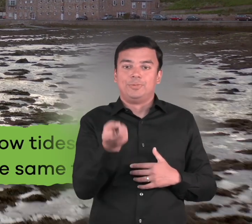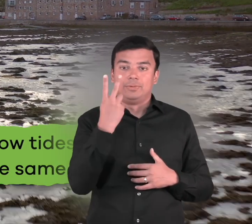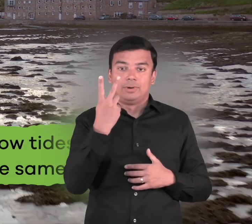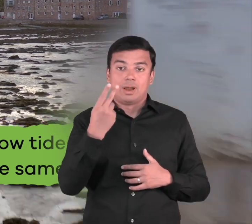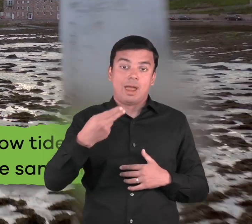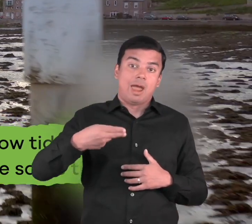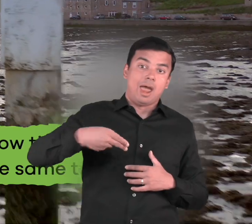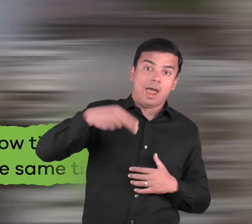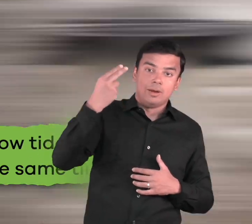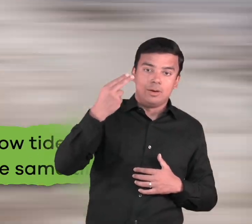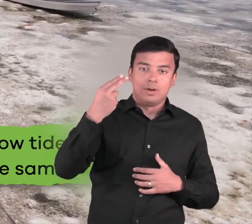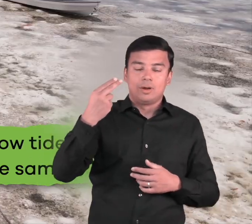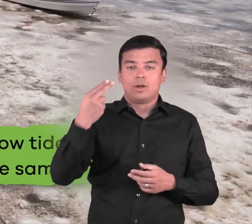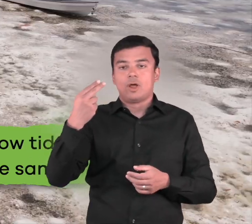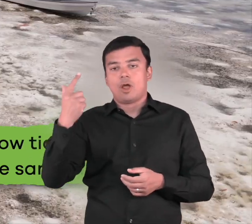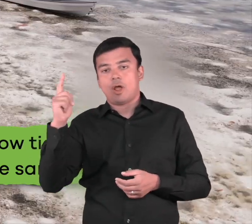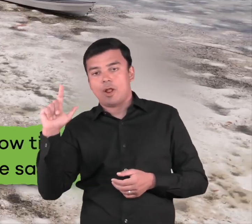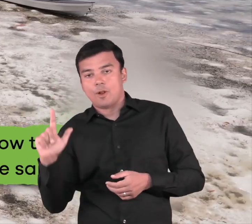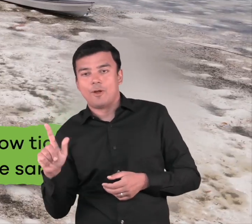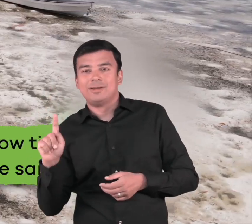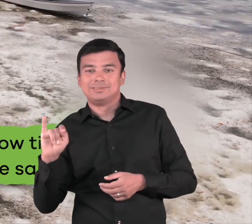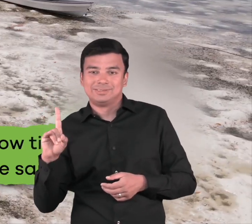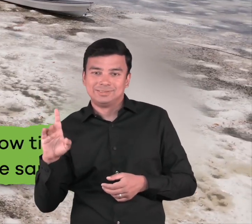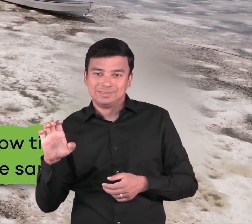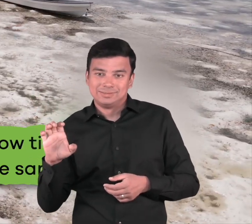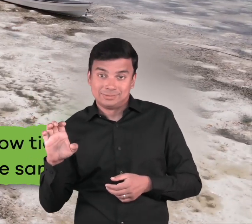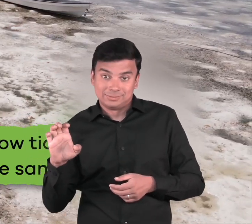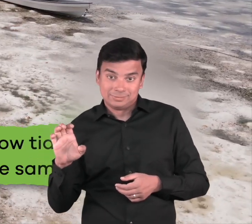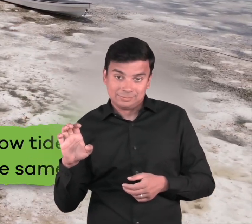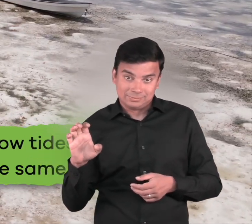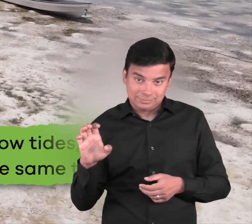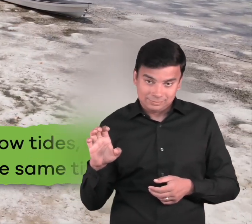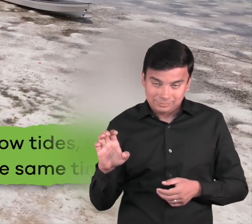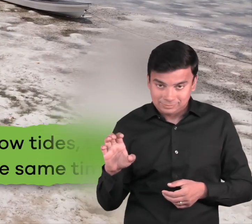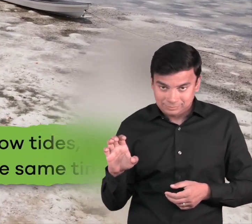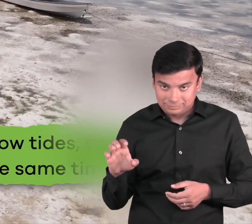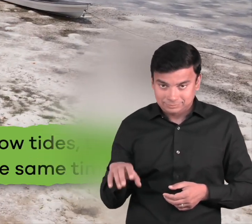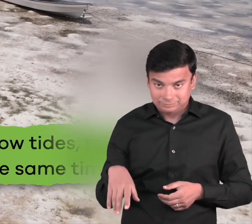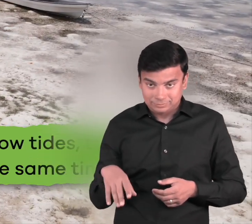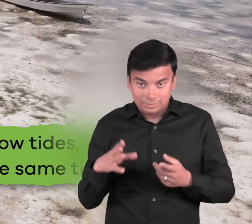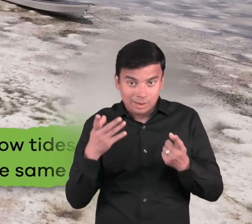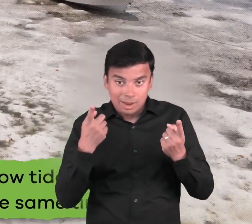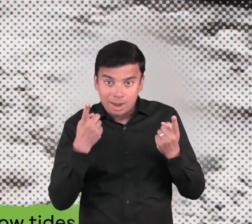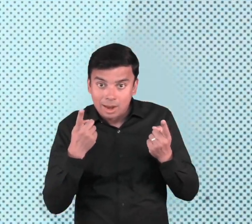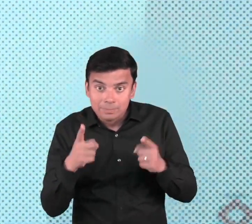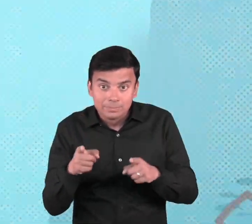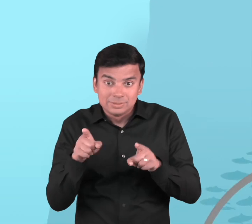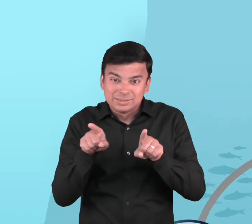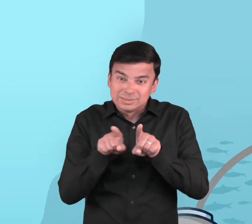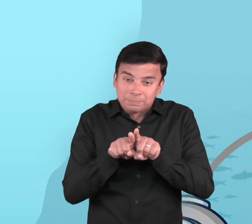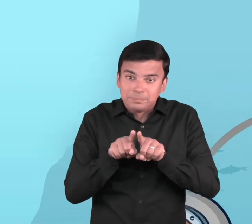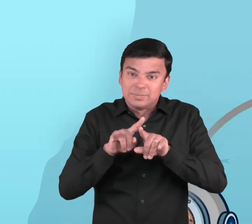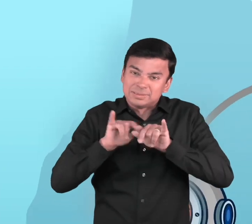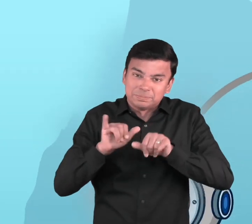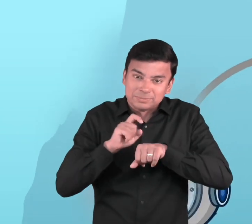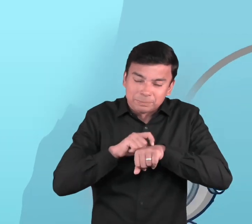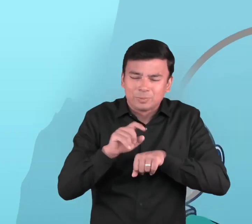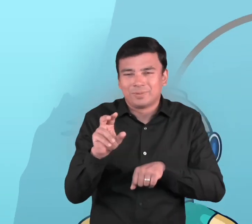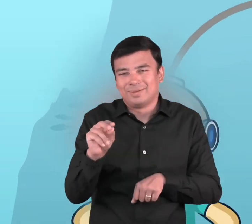tides, though they do not always occur at the same time. Cool, right? Another way that waves can